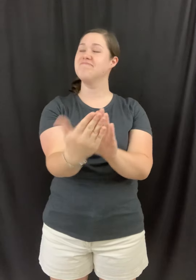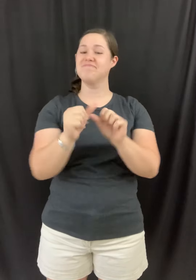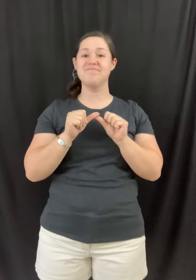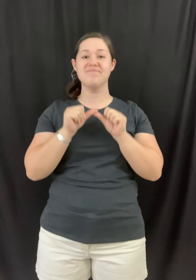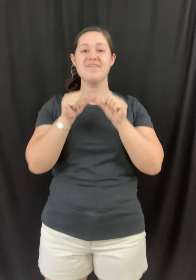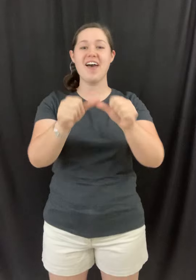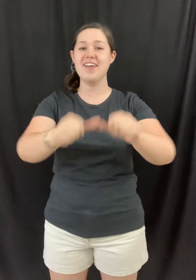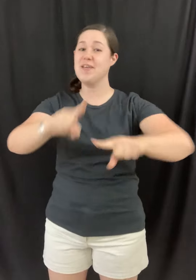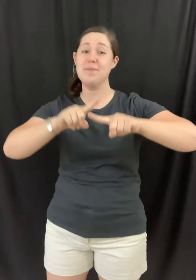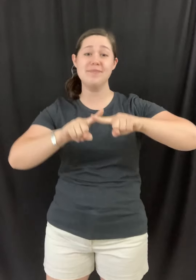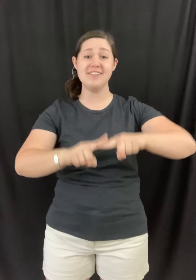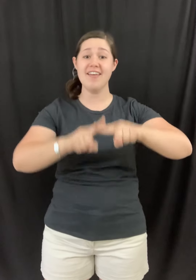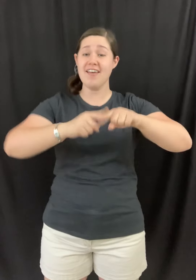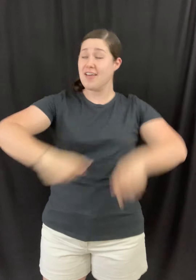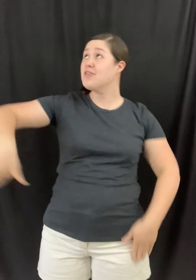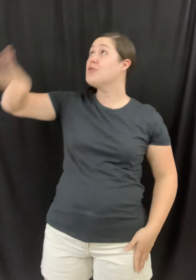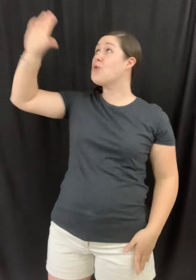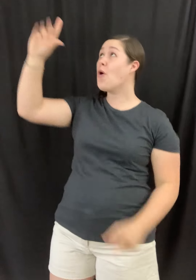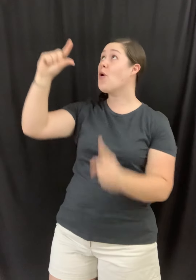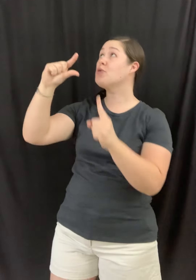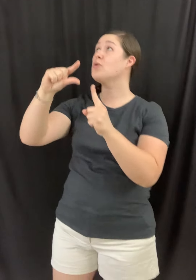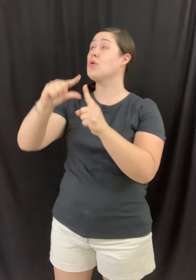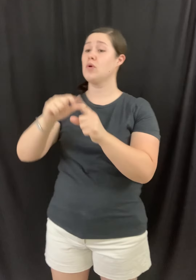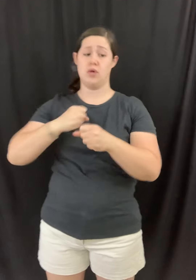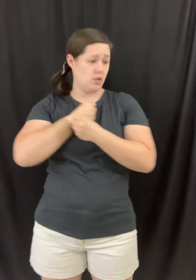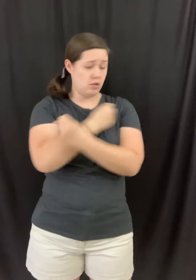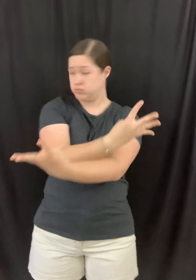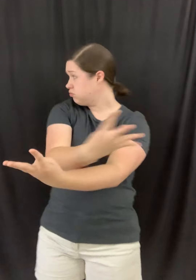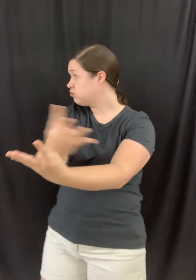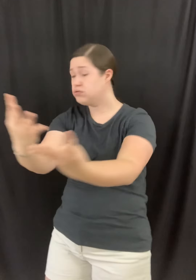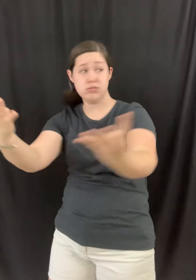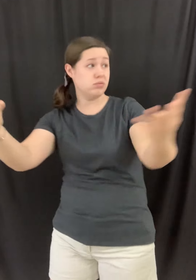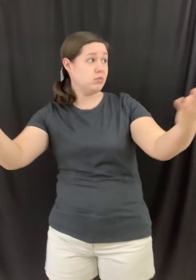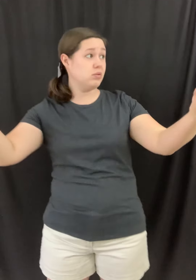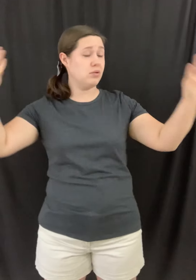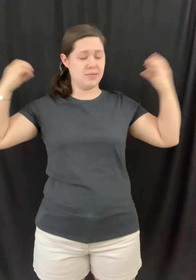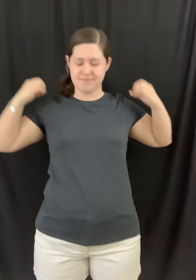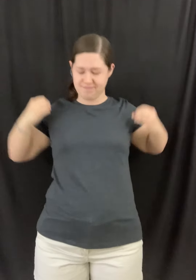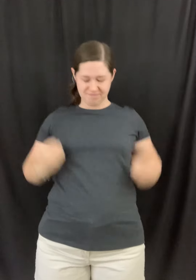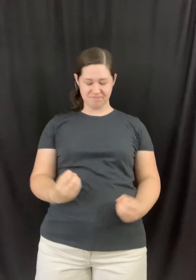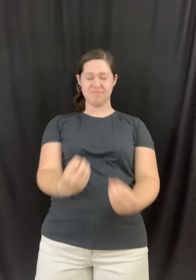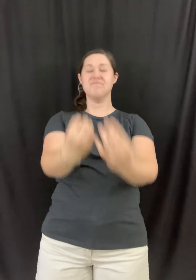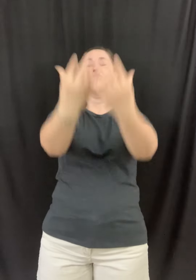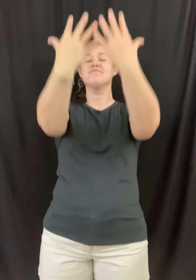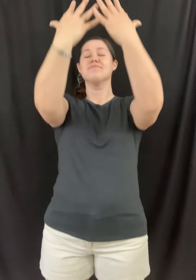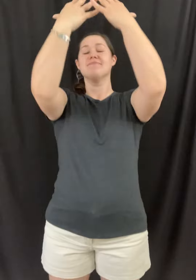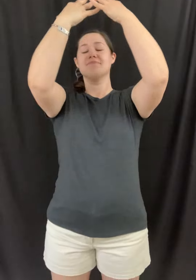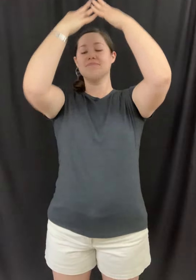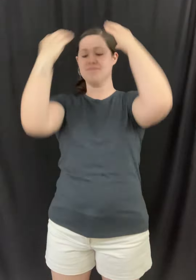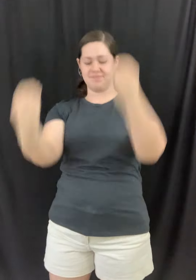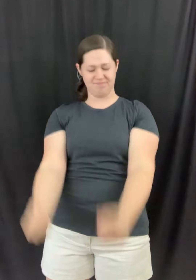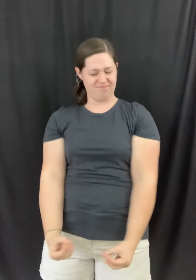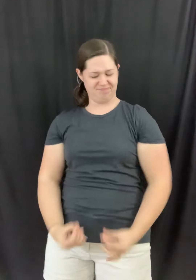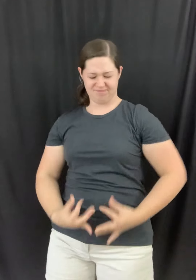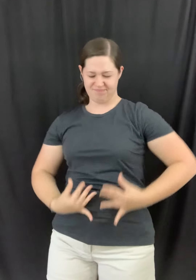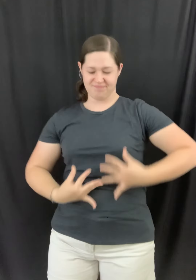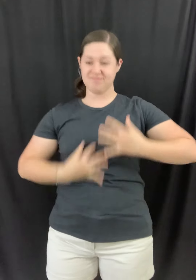I keep standing on your word In the water, take me under Fill my